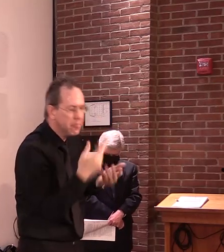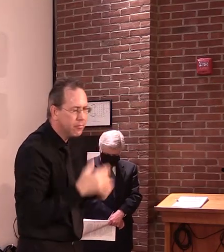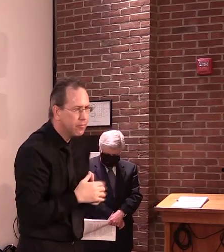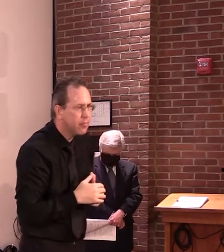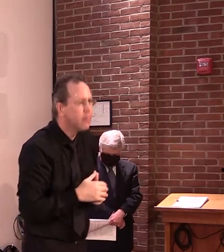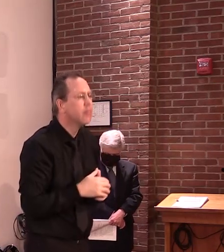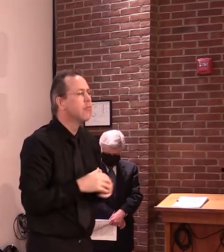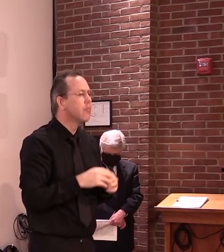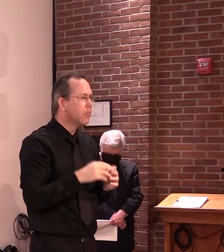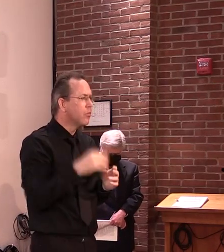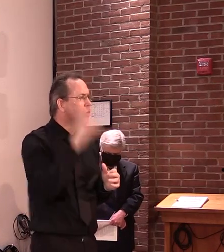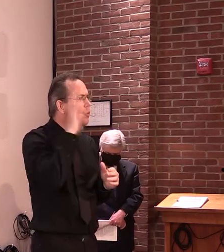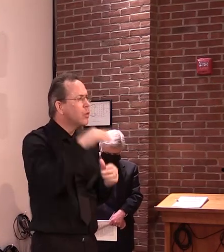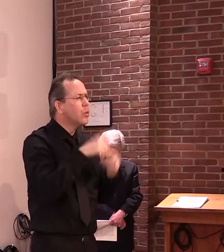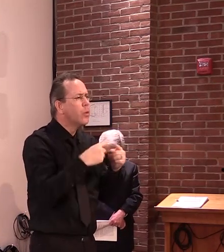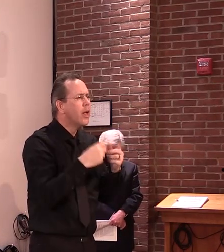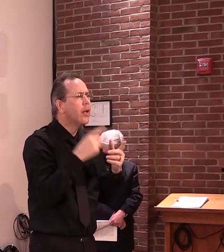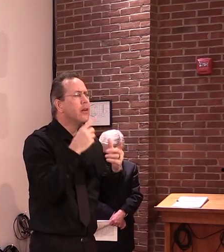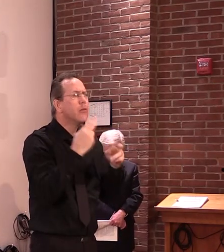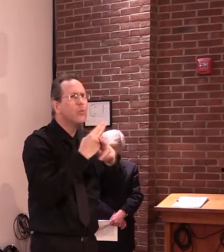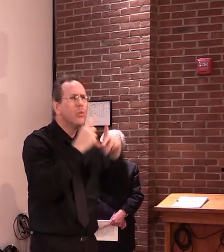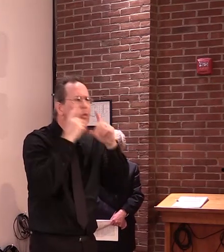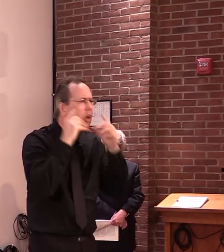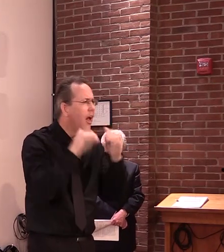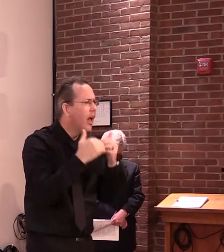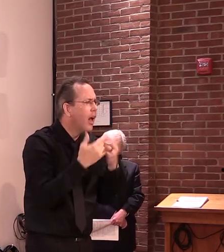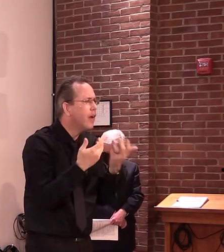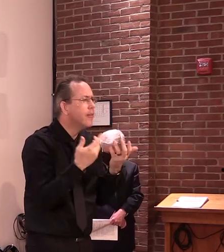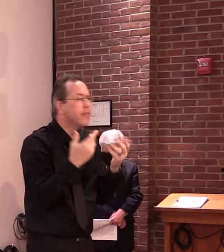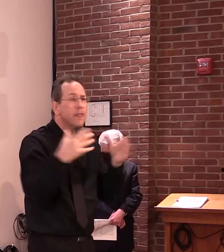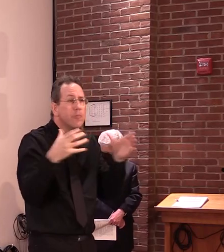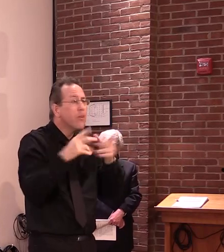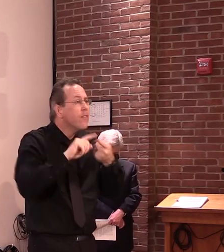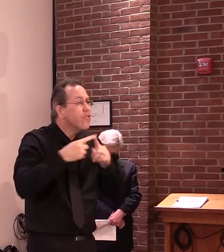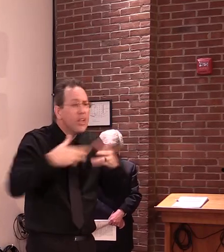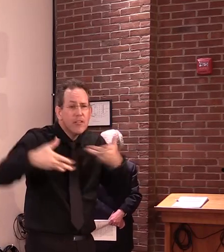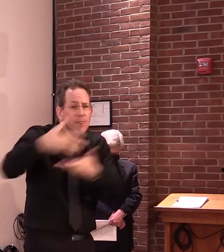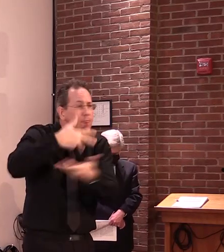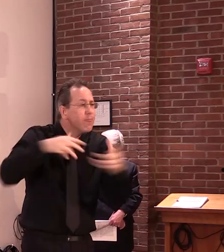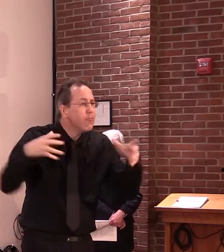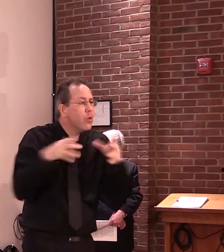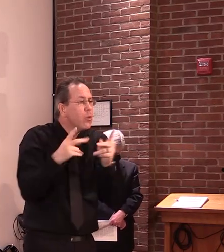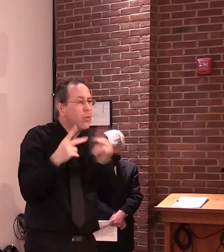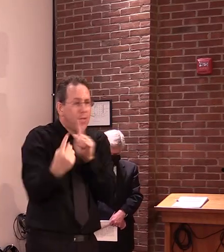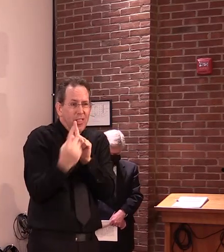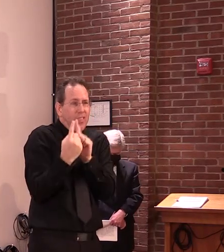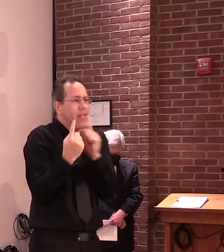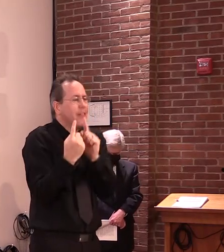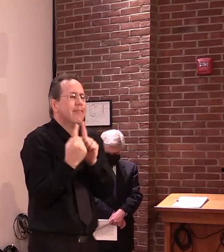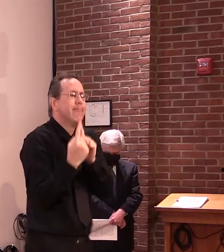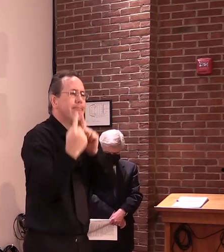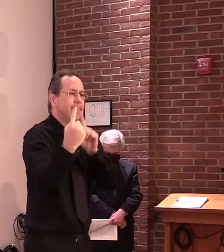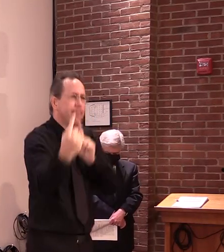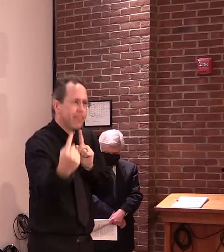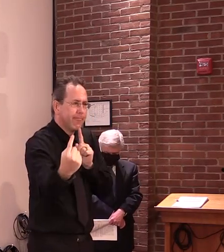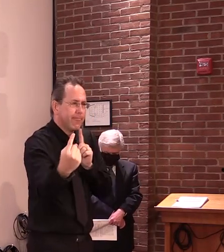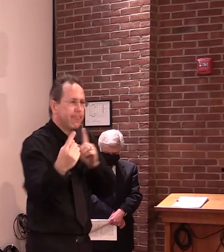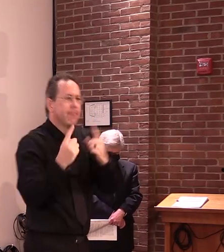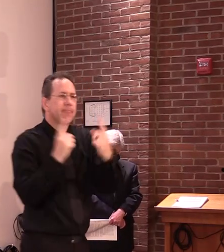Even in small gatherings of ten or fewer people, you should still keep your physical distance and wear the facial cover.